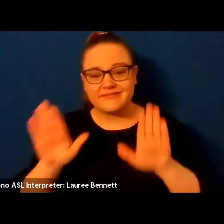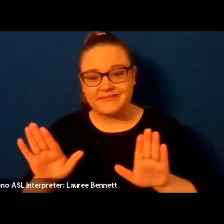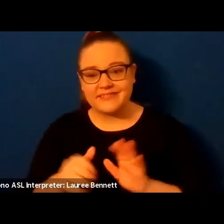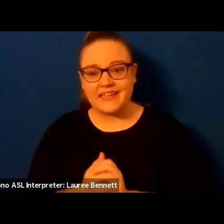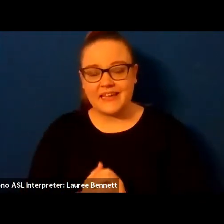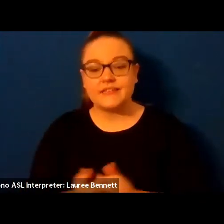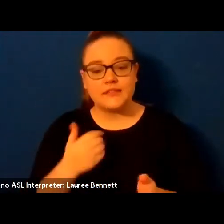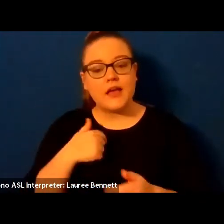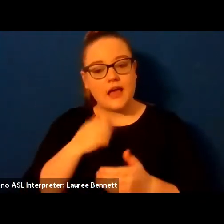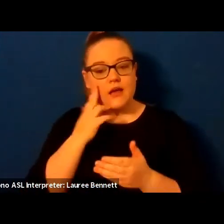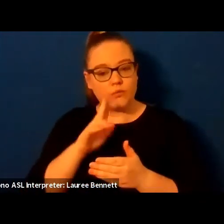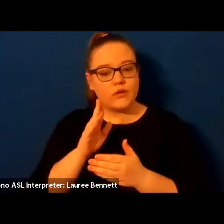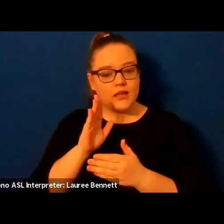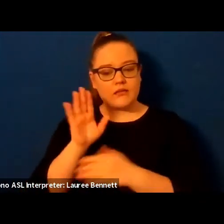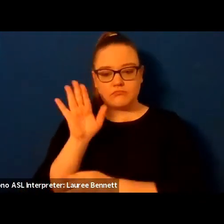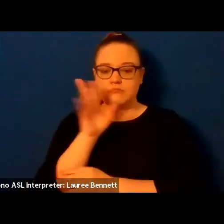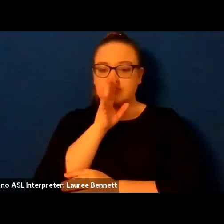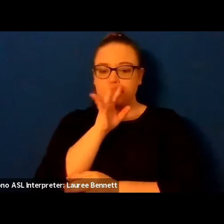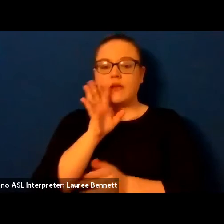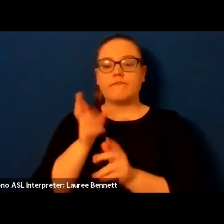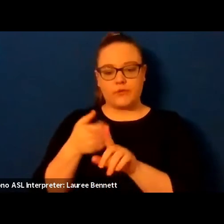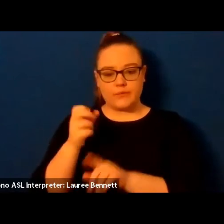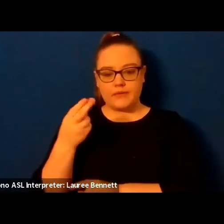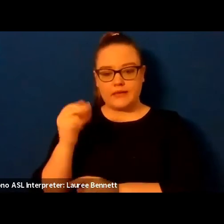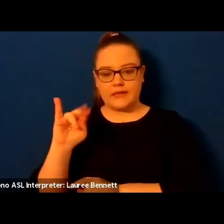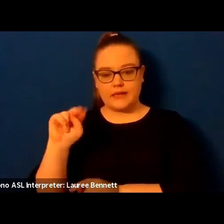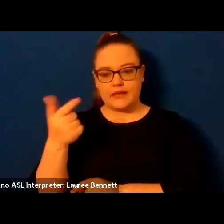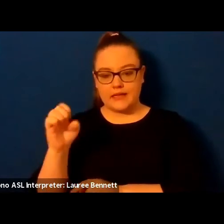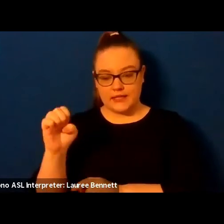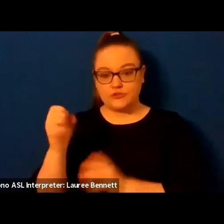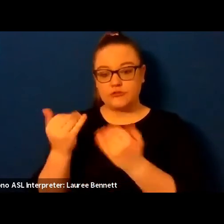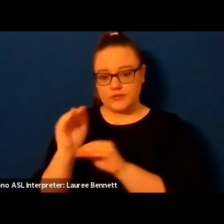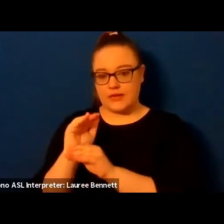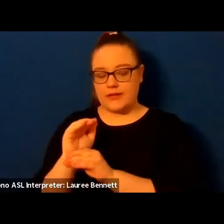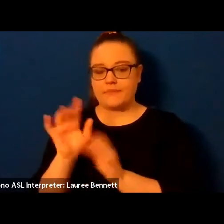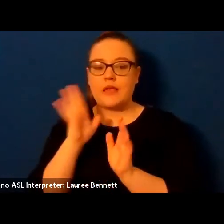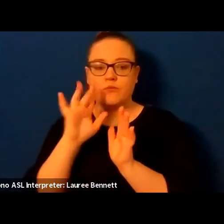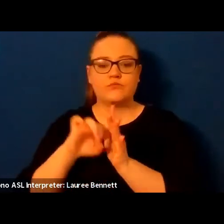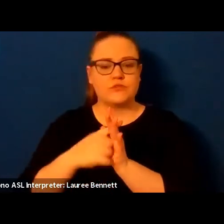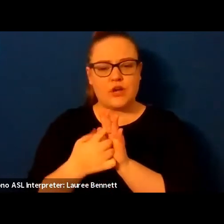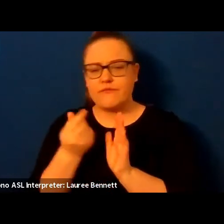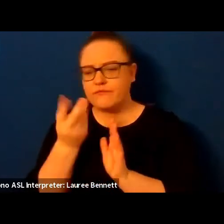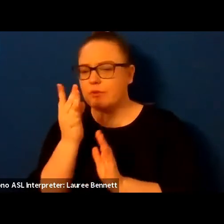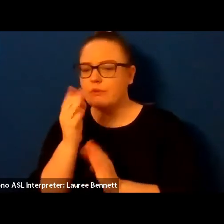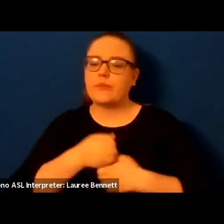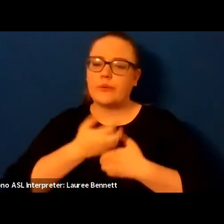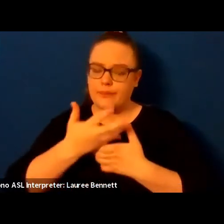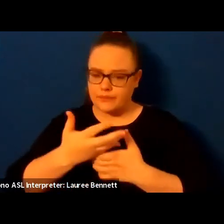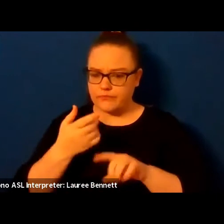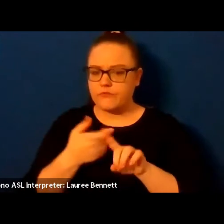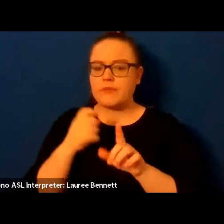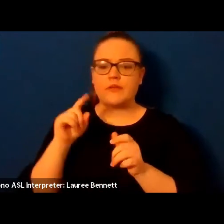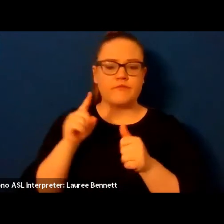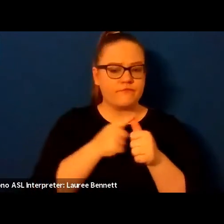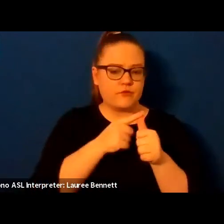from hinge tonight my second collection and i'm going to start with just a few poems from the